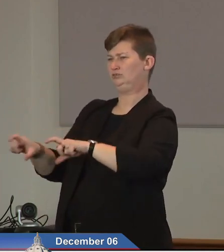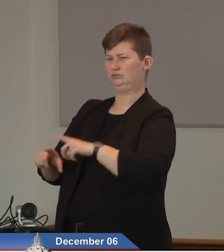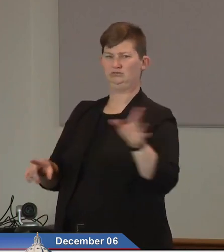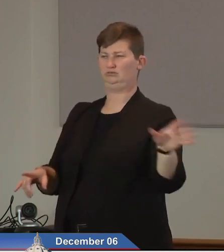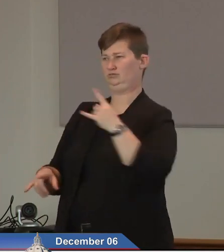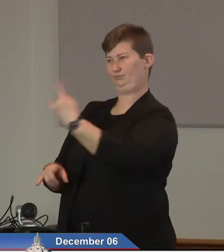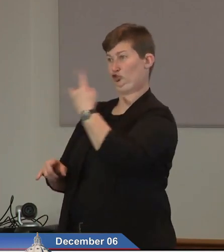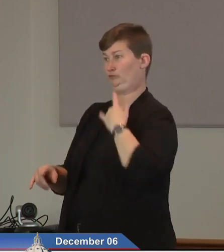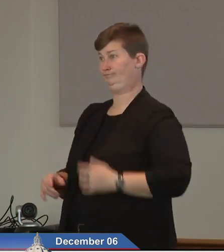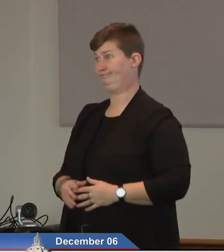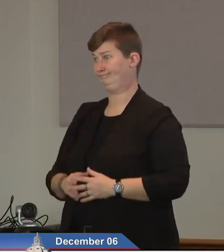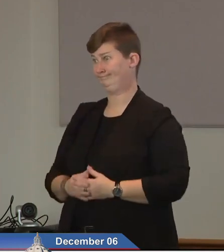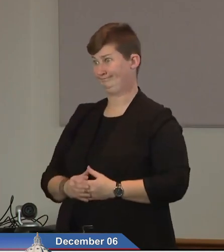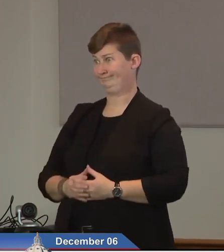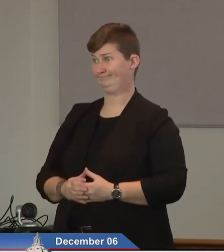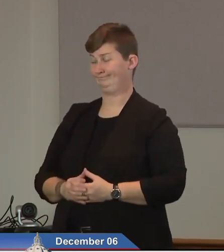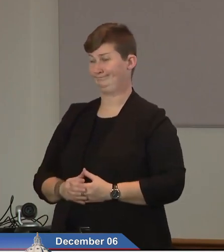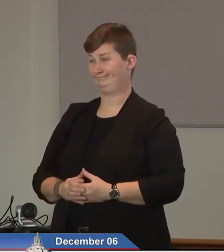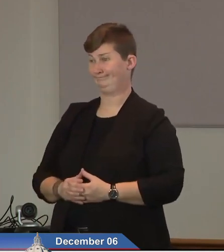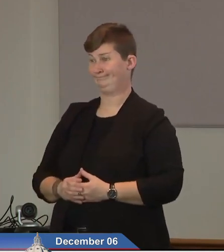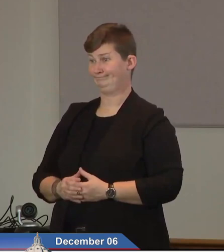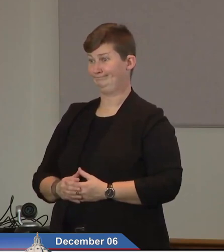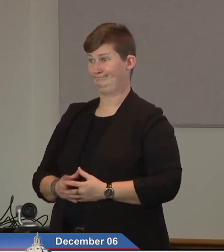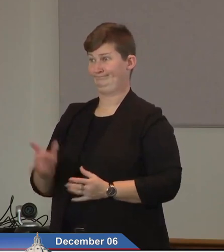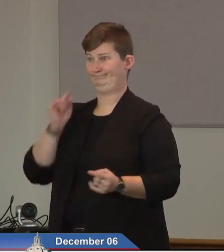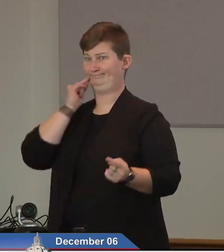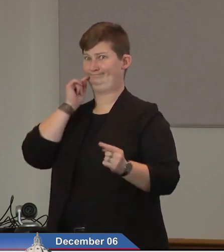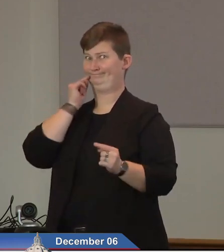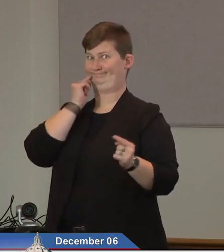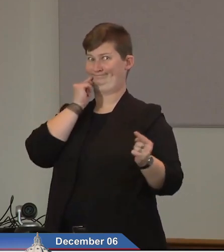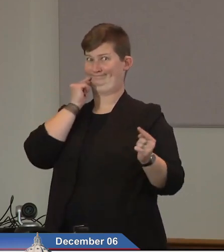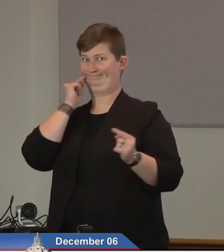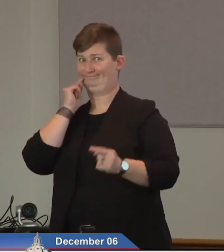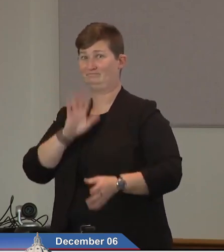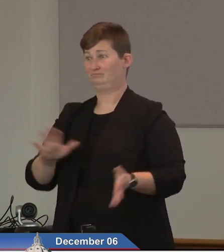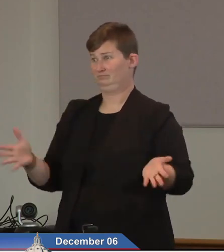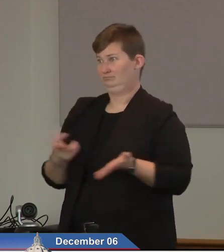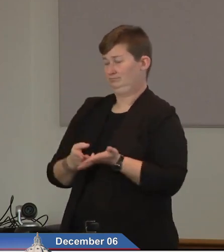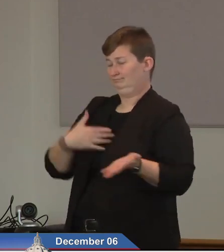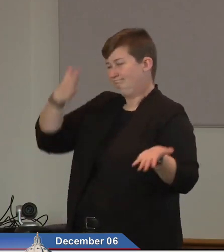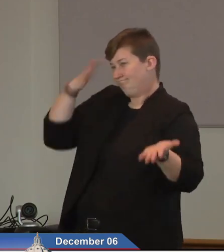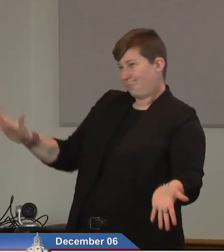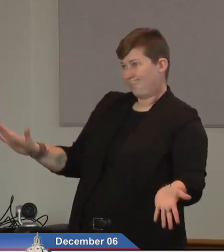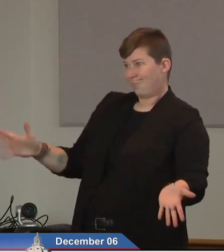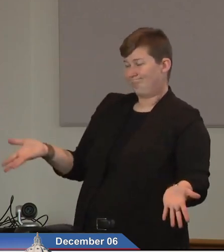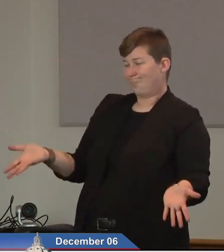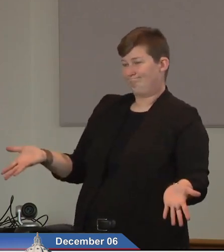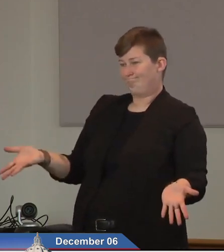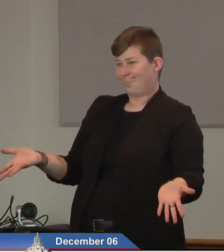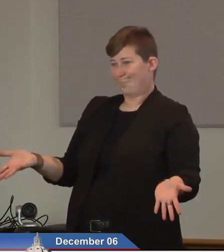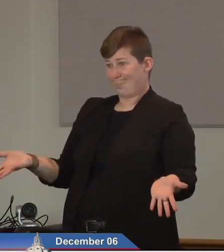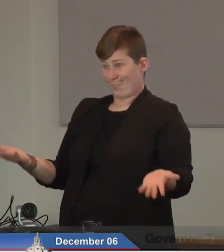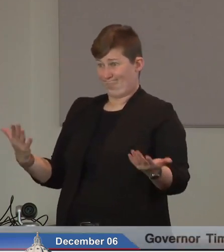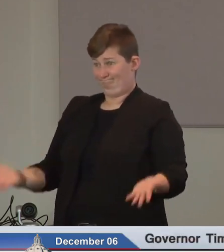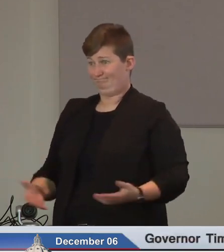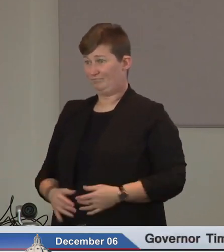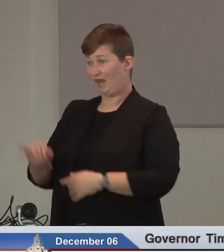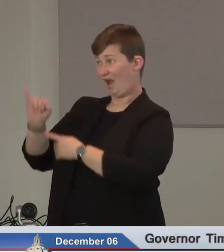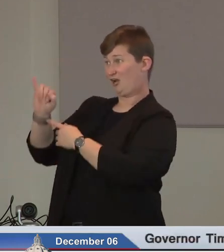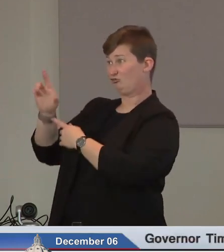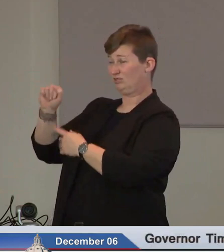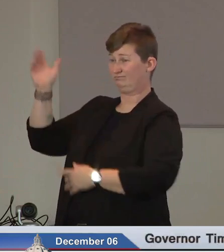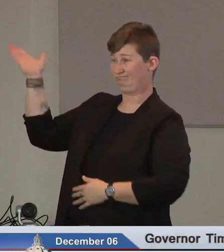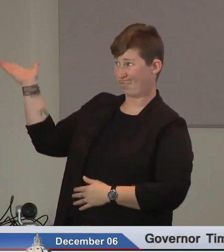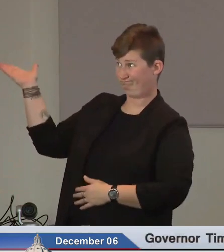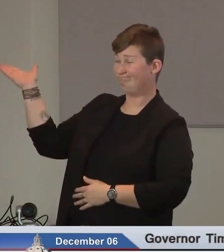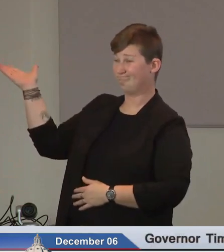i yeah i i don't know we did it here i say this that it's the irs i will tell you this